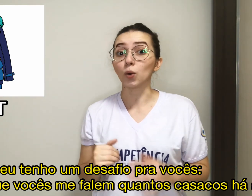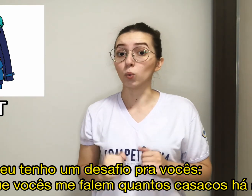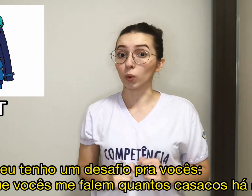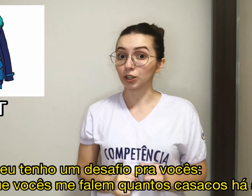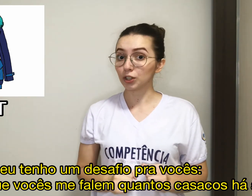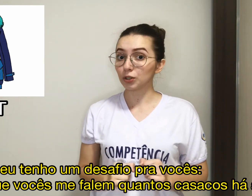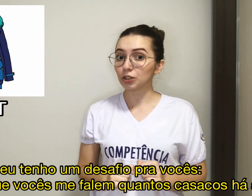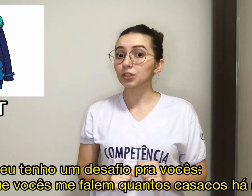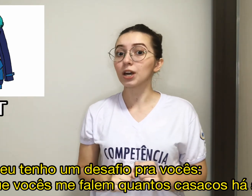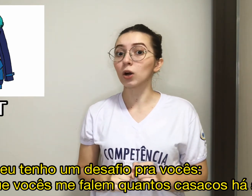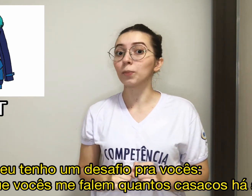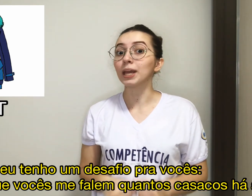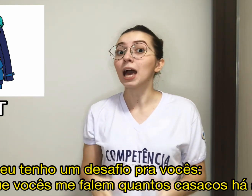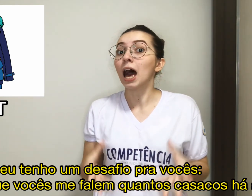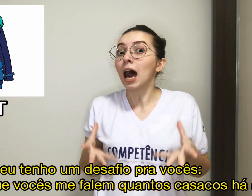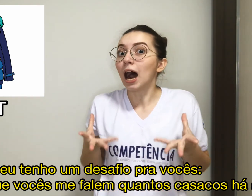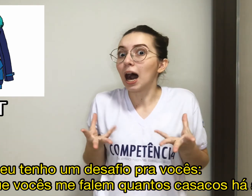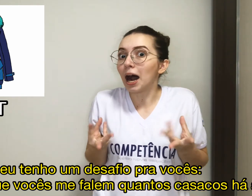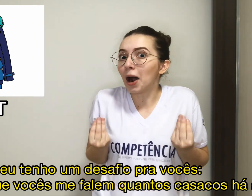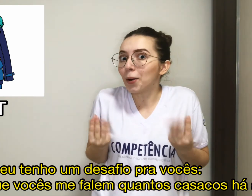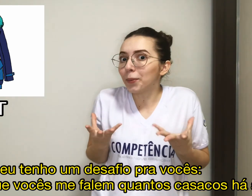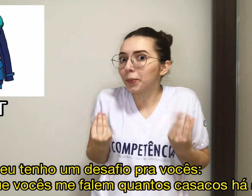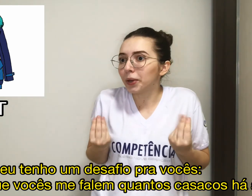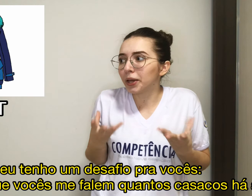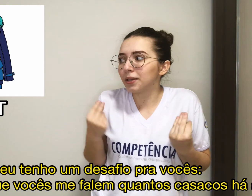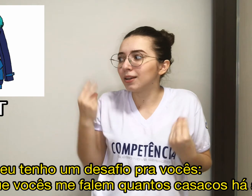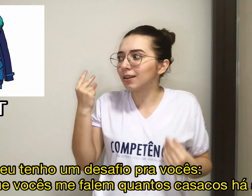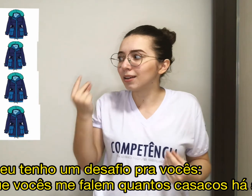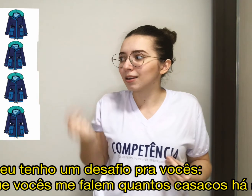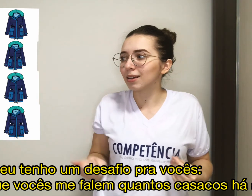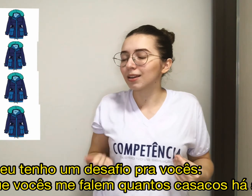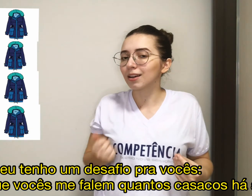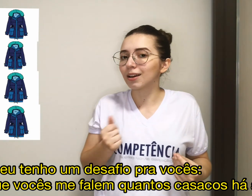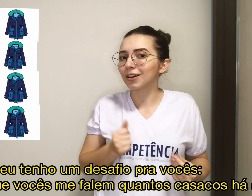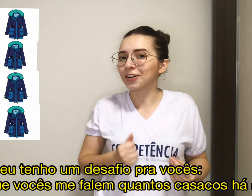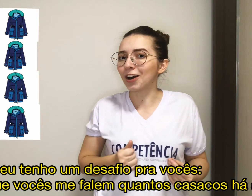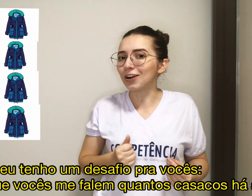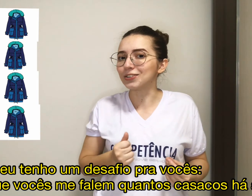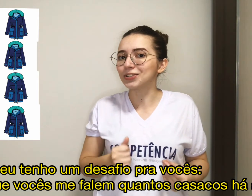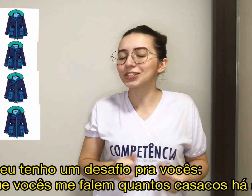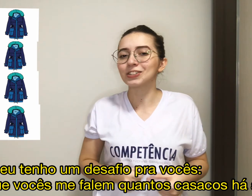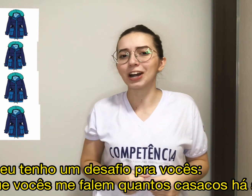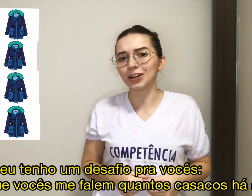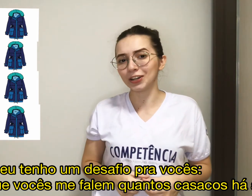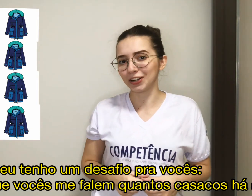want you to tell me how many coats are there.